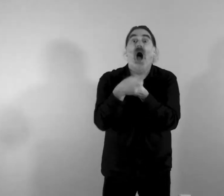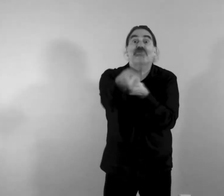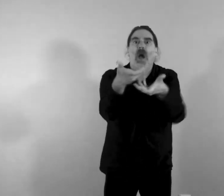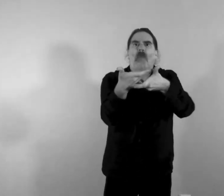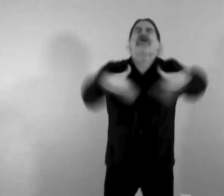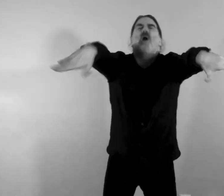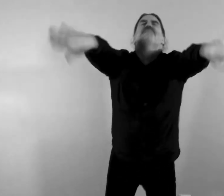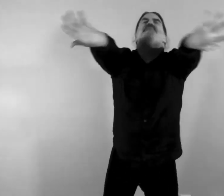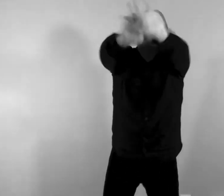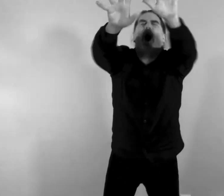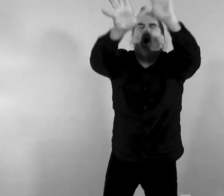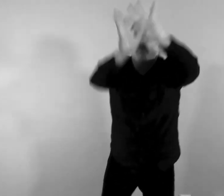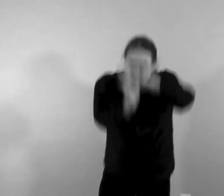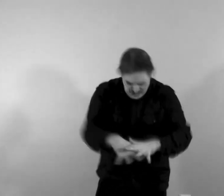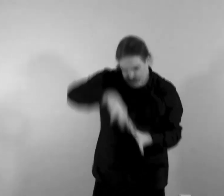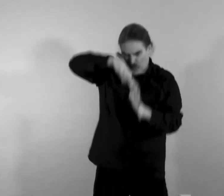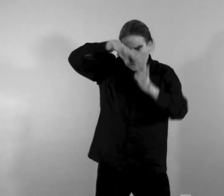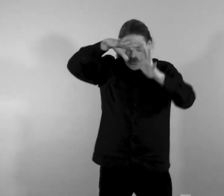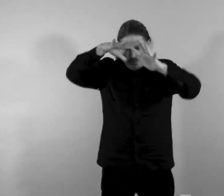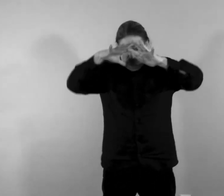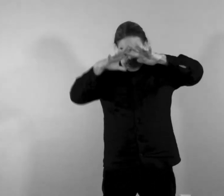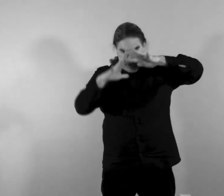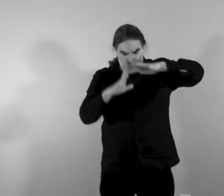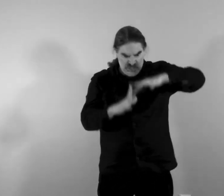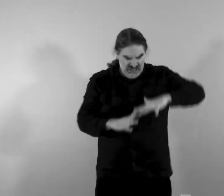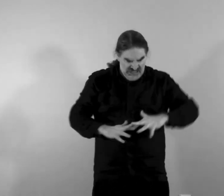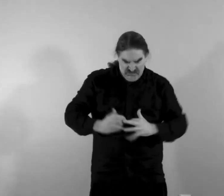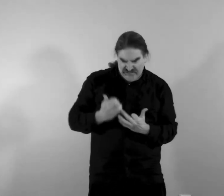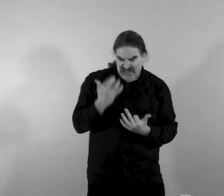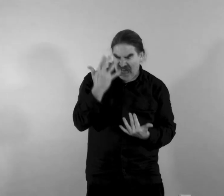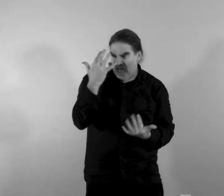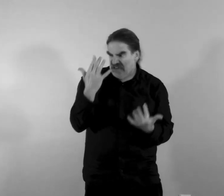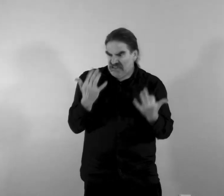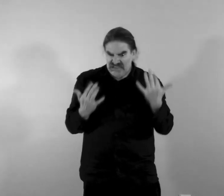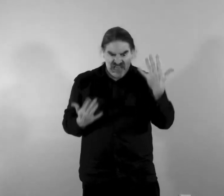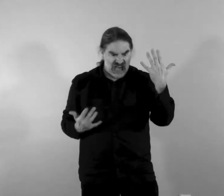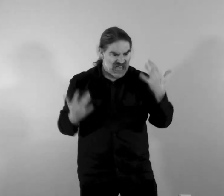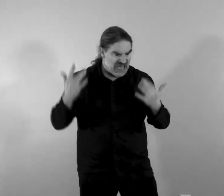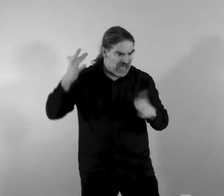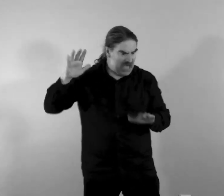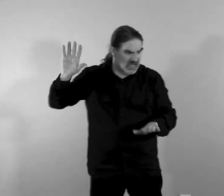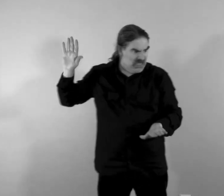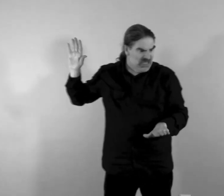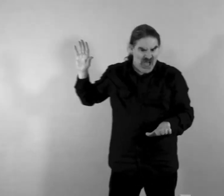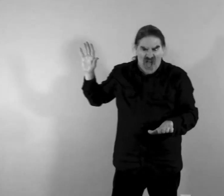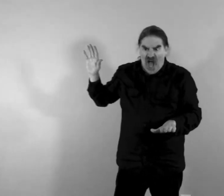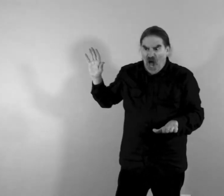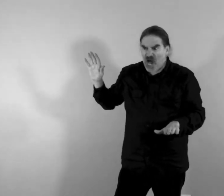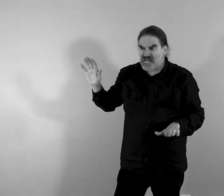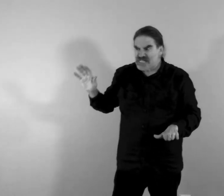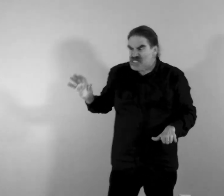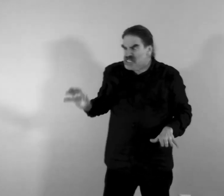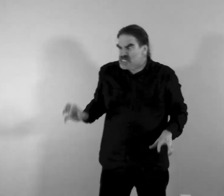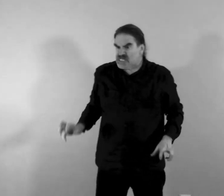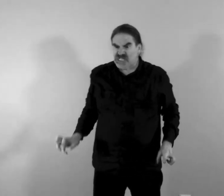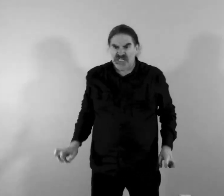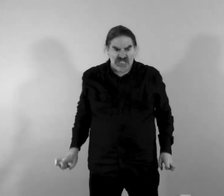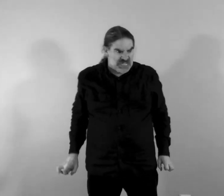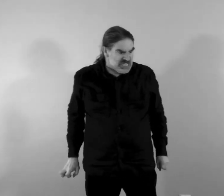umbrellas unfurled out of those waves and he